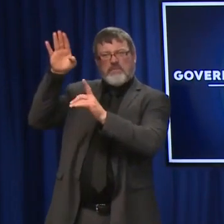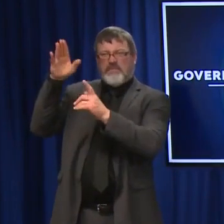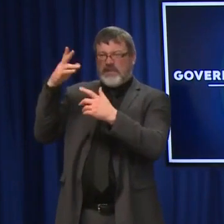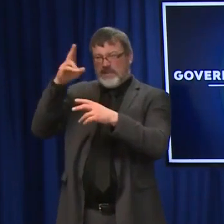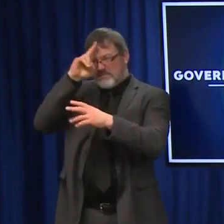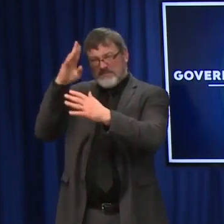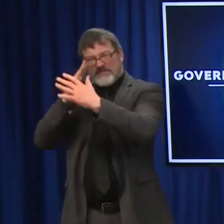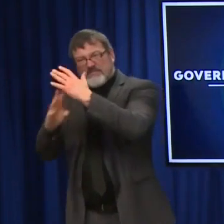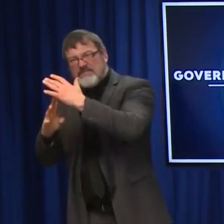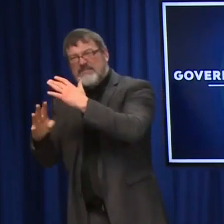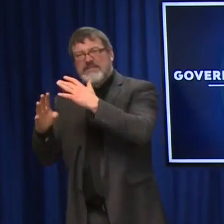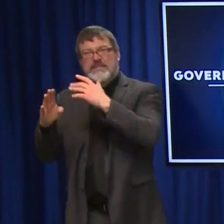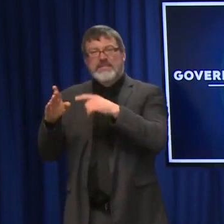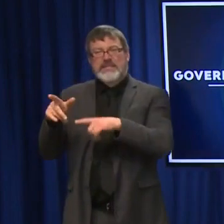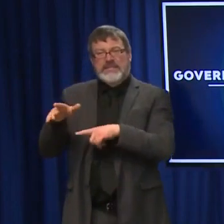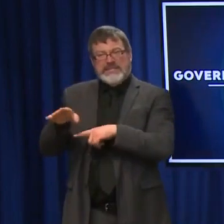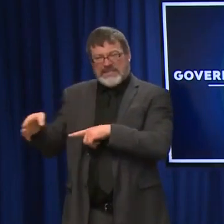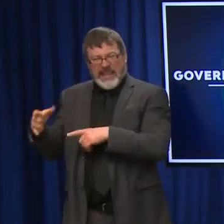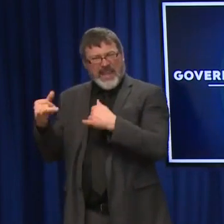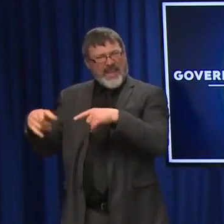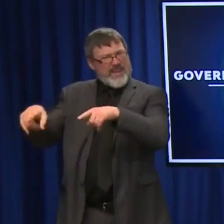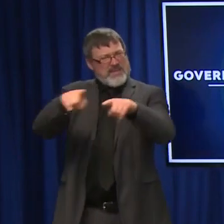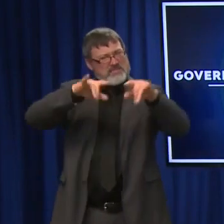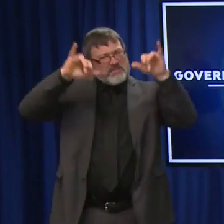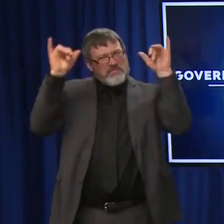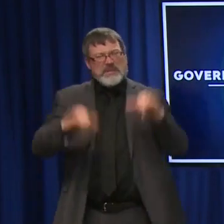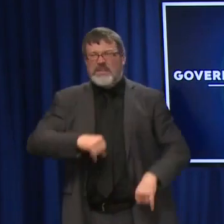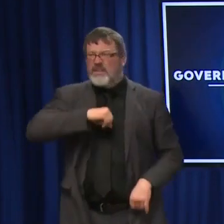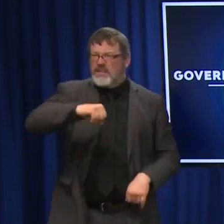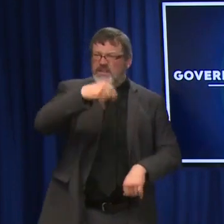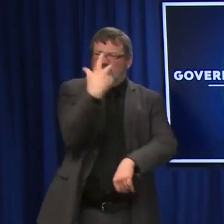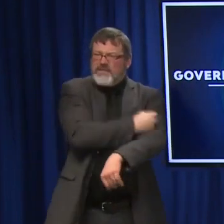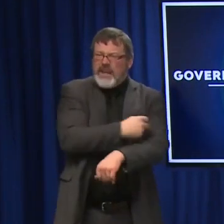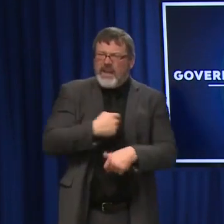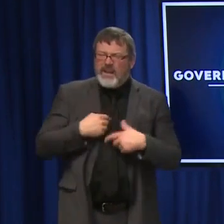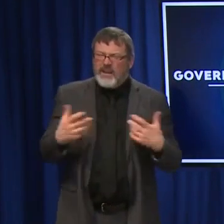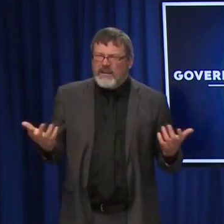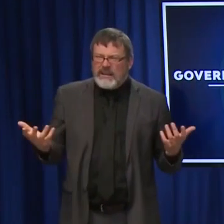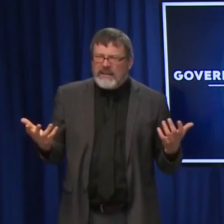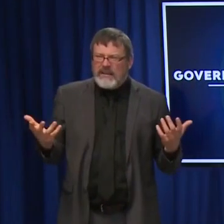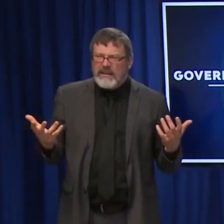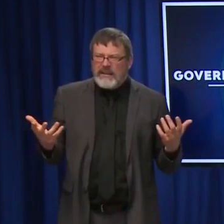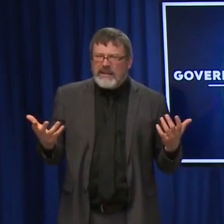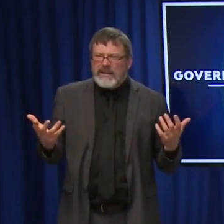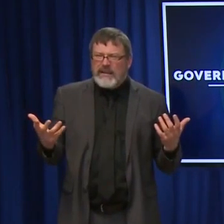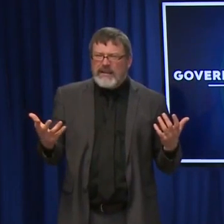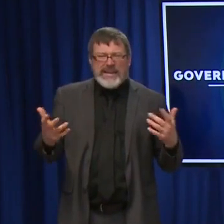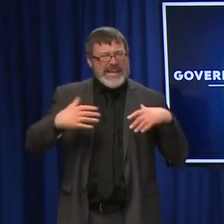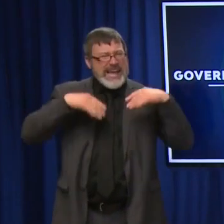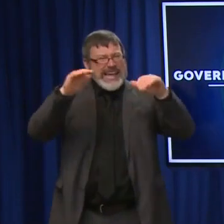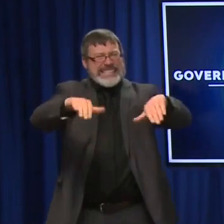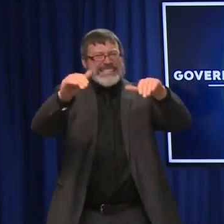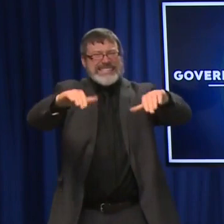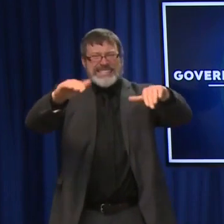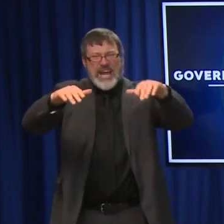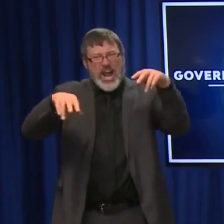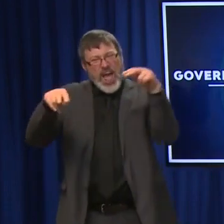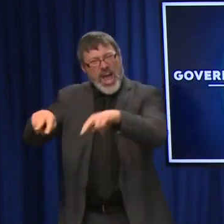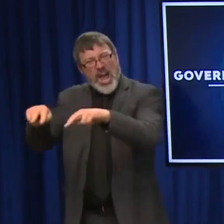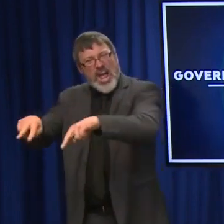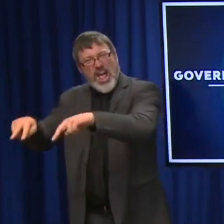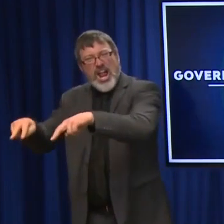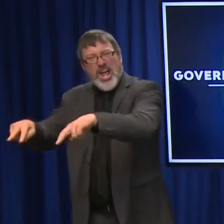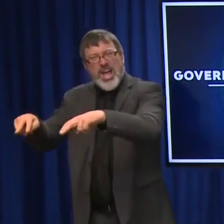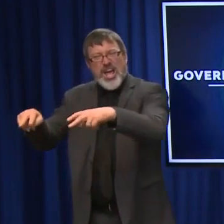population to get vaccinated. And, I mean, we put the messaging out. We try every creative way we possibly can to get the message out so